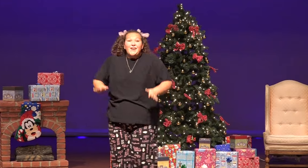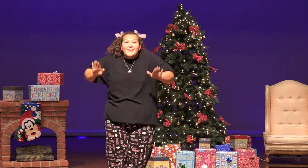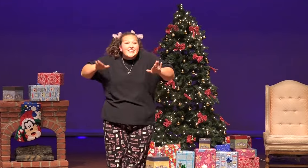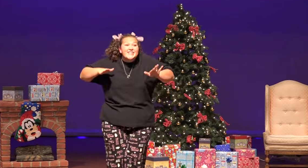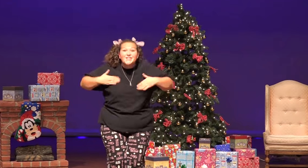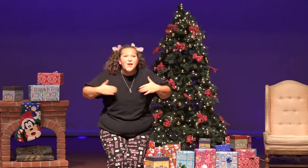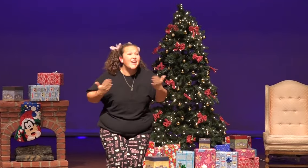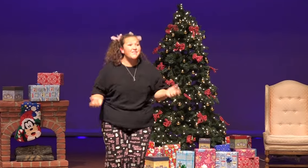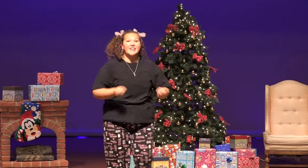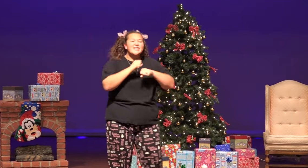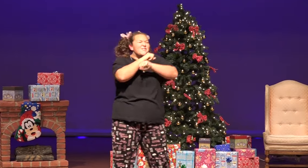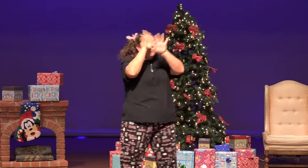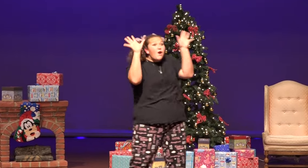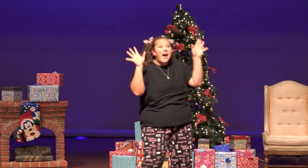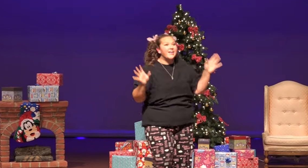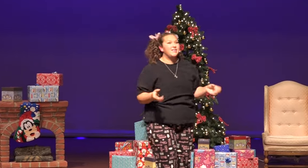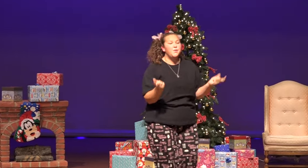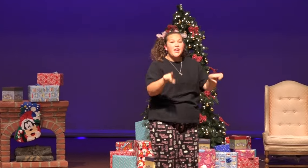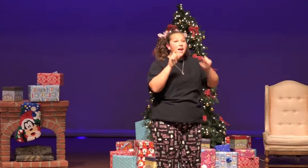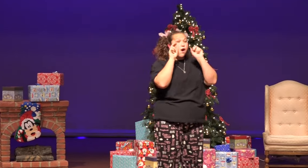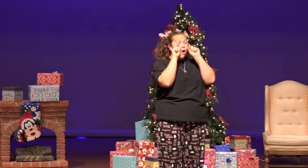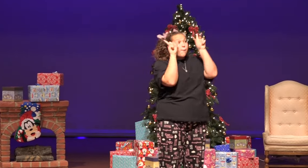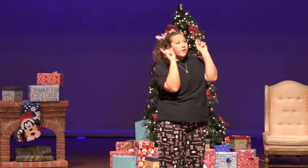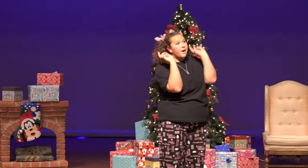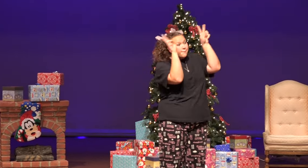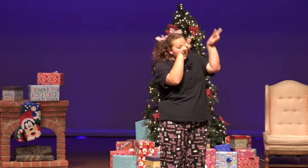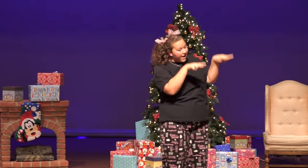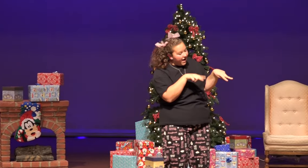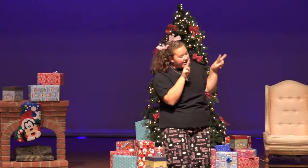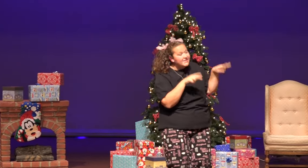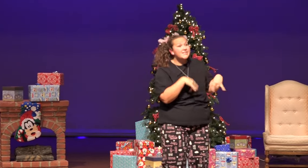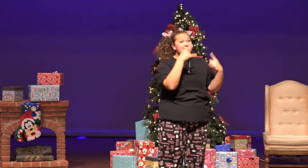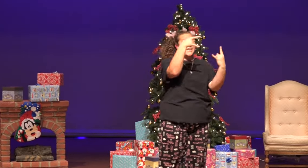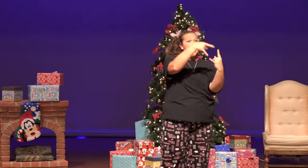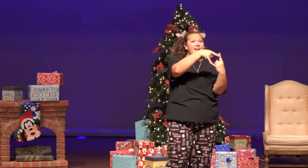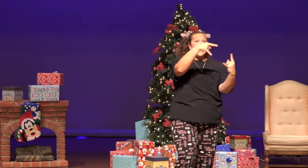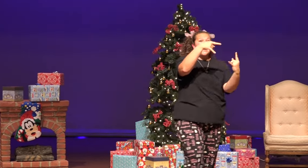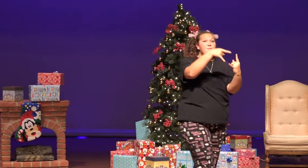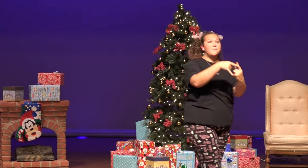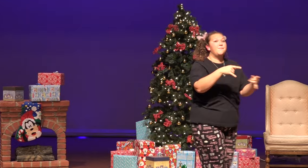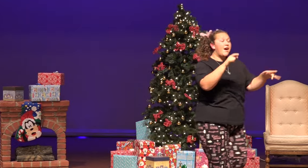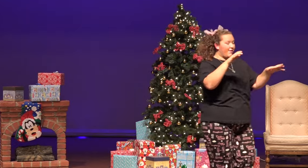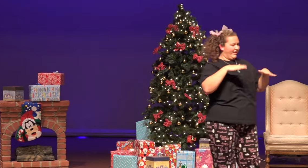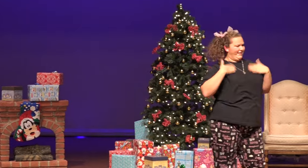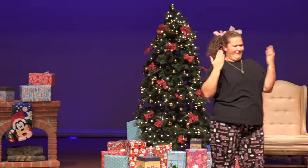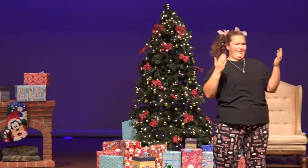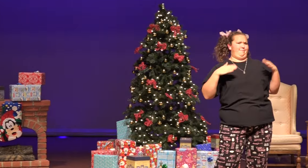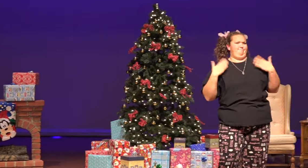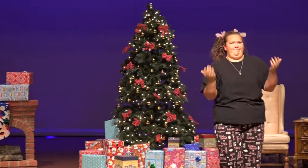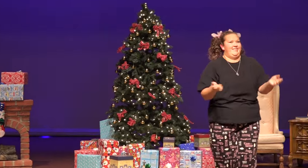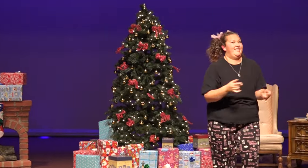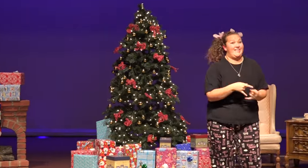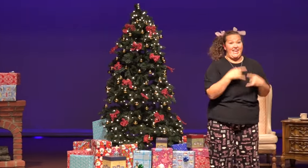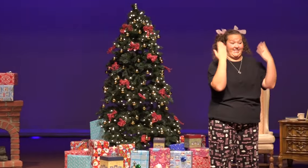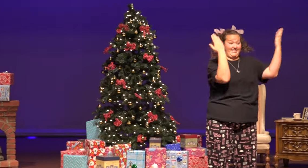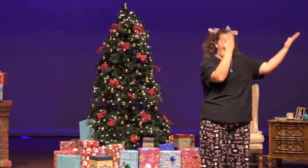Oh, what joy and what surprise, when I open up my eyes, I see a hippo-bottomus standing